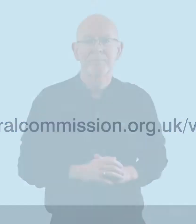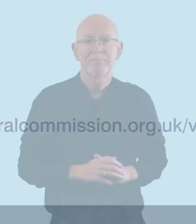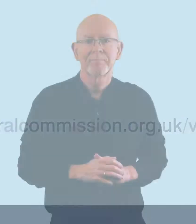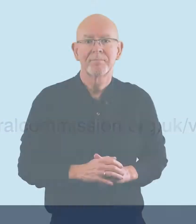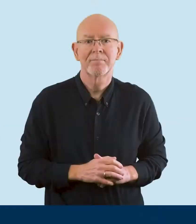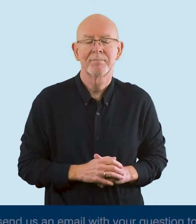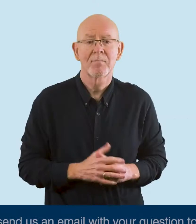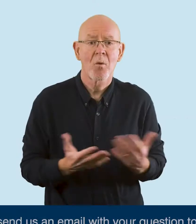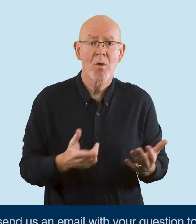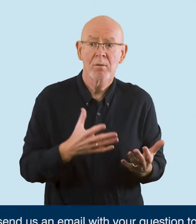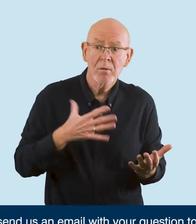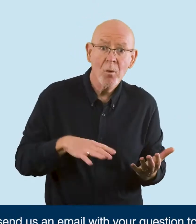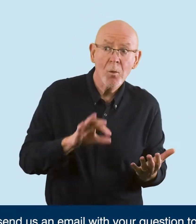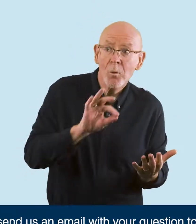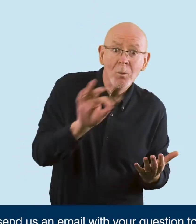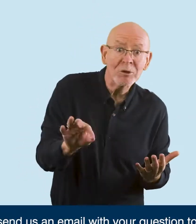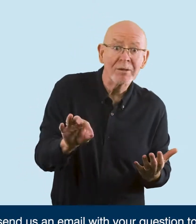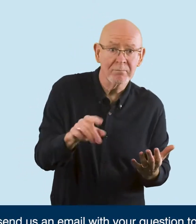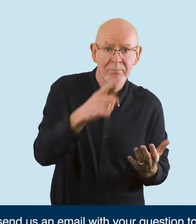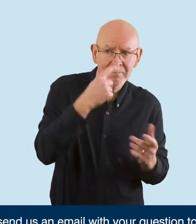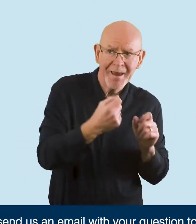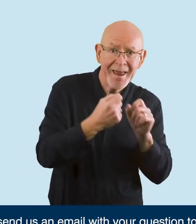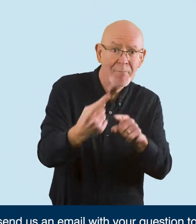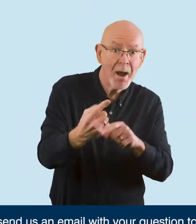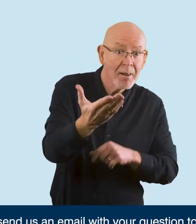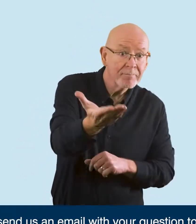Or send us an email with your question to